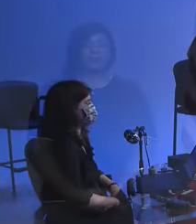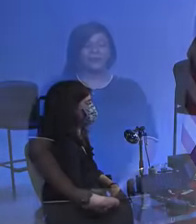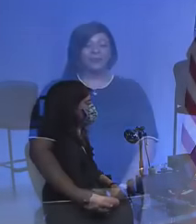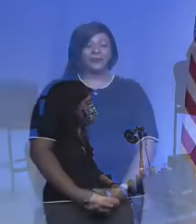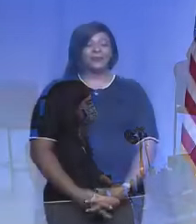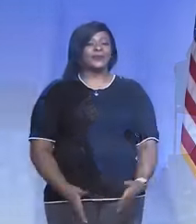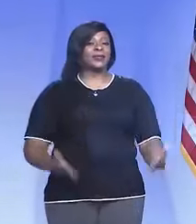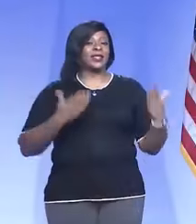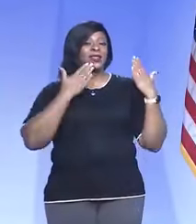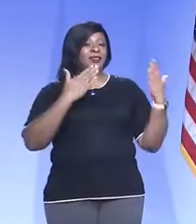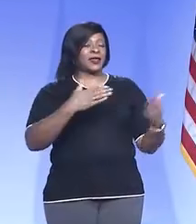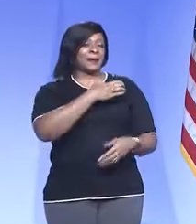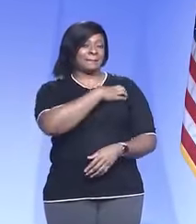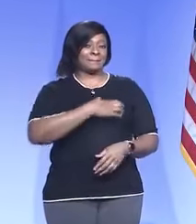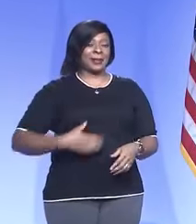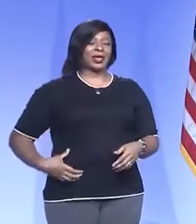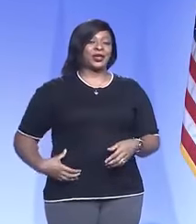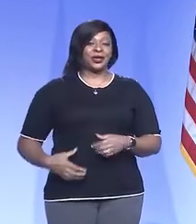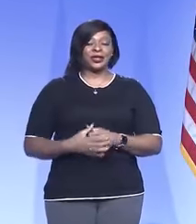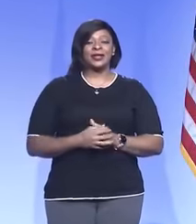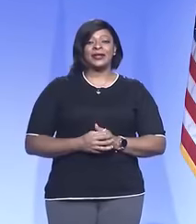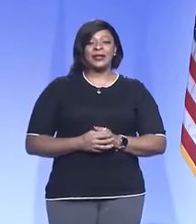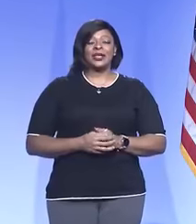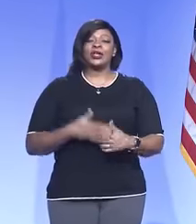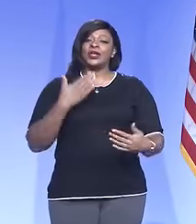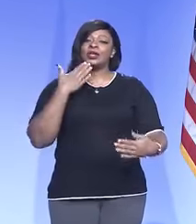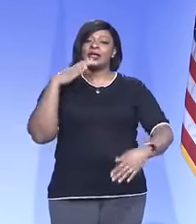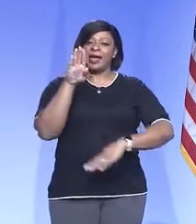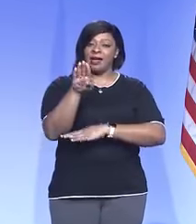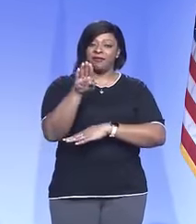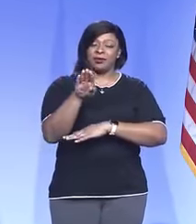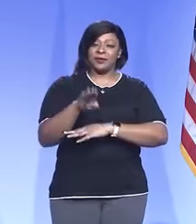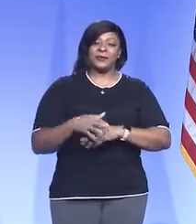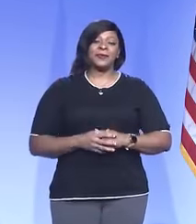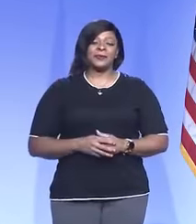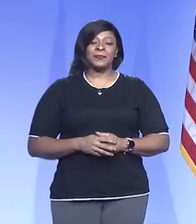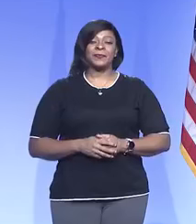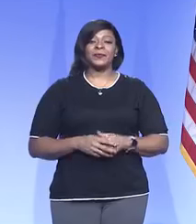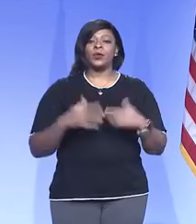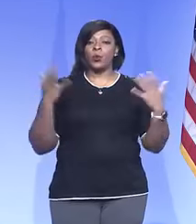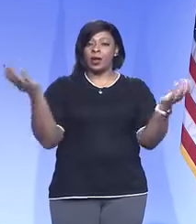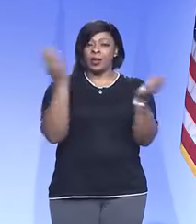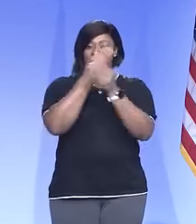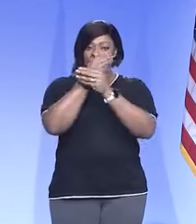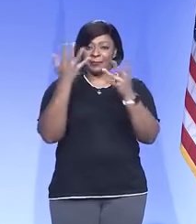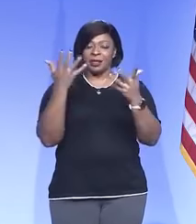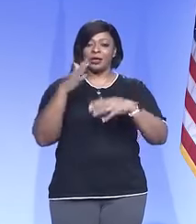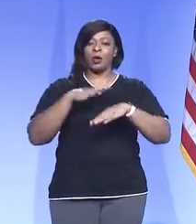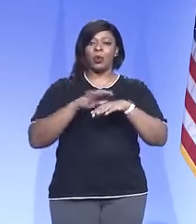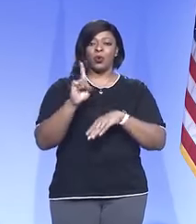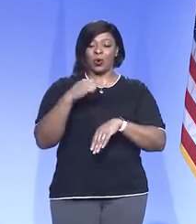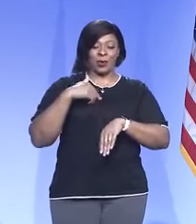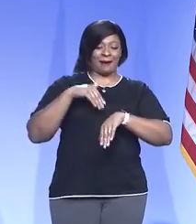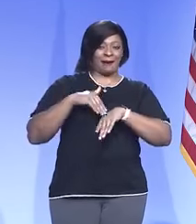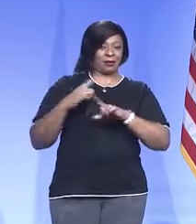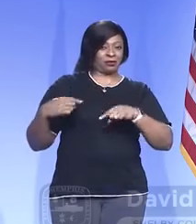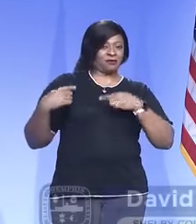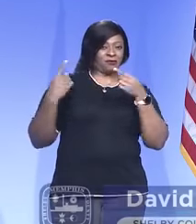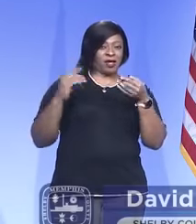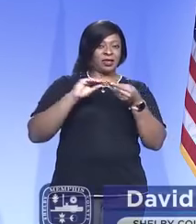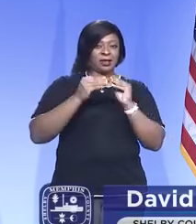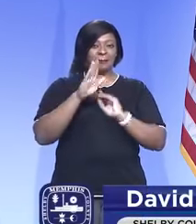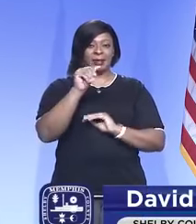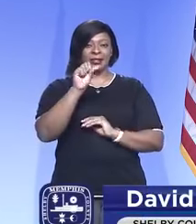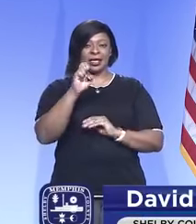Thank you, Mayor. And good afternoon. I wanted to give you an update on where we are with the number of cases